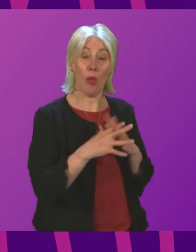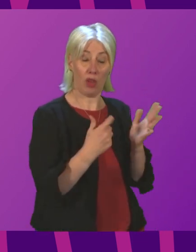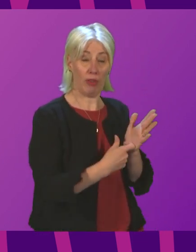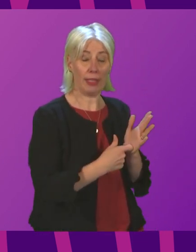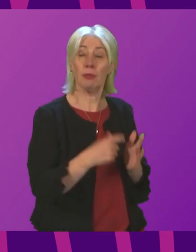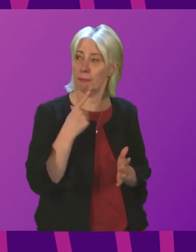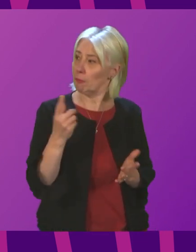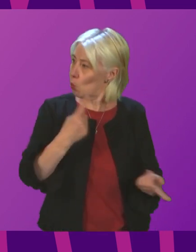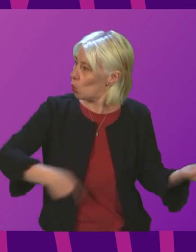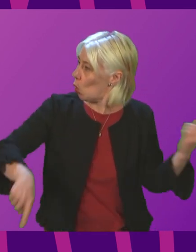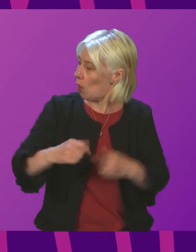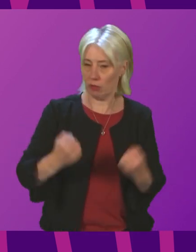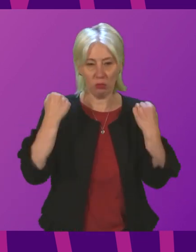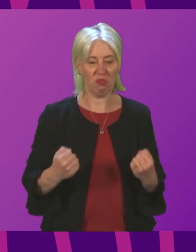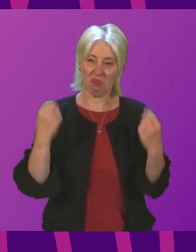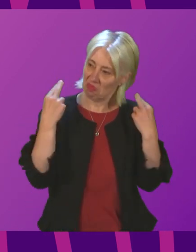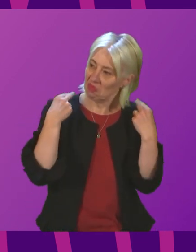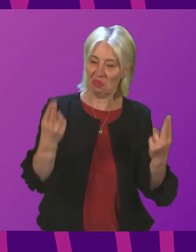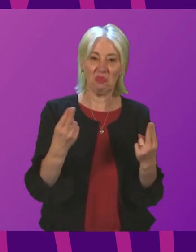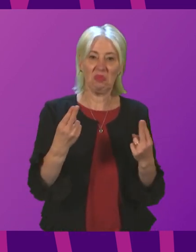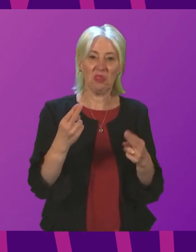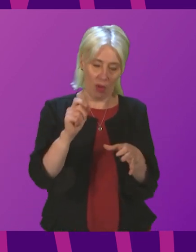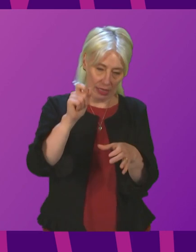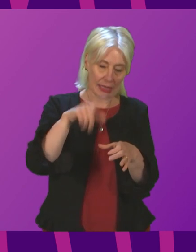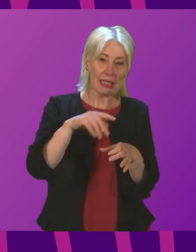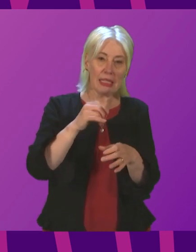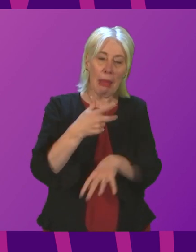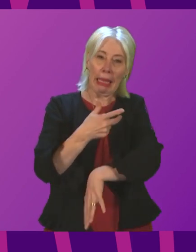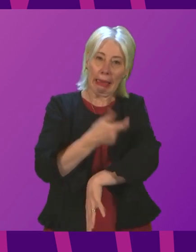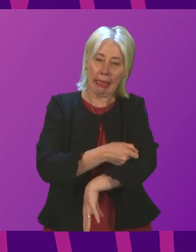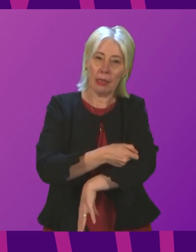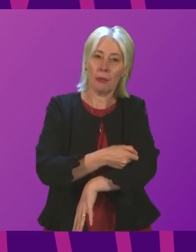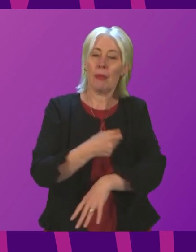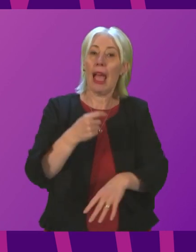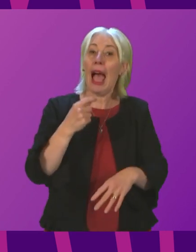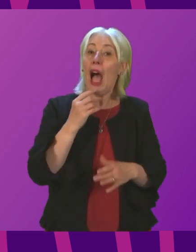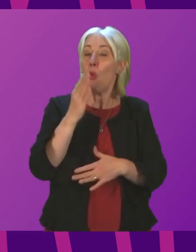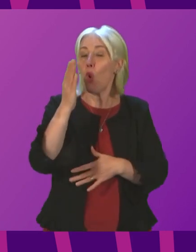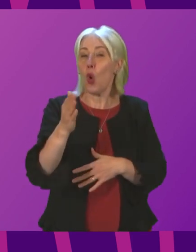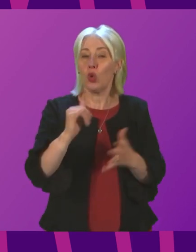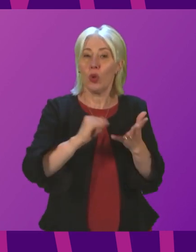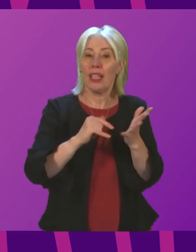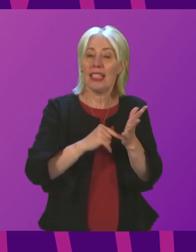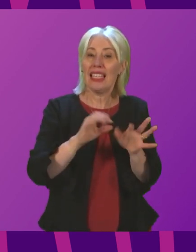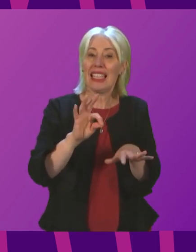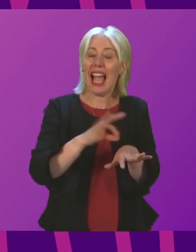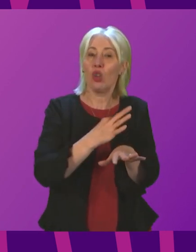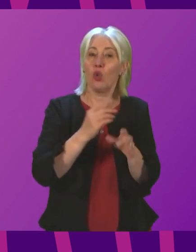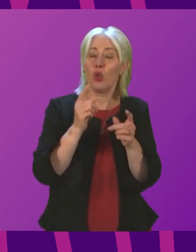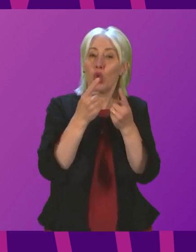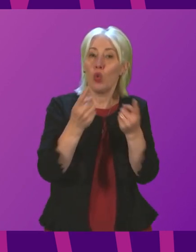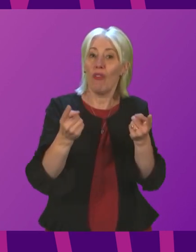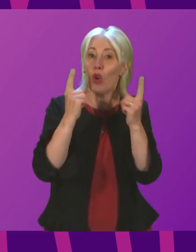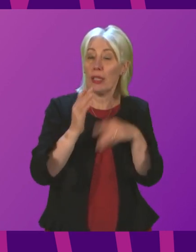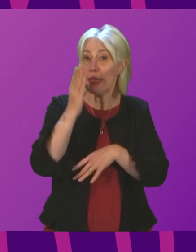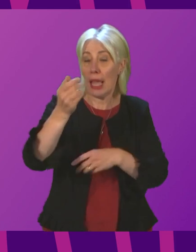important that we all stand up against this spiking. On Wednesday, I will be addressing a protest in St Andrews University, and I do want to report to